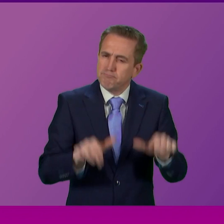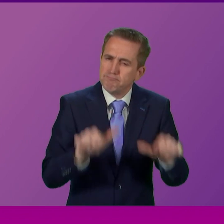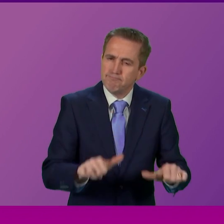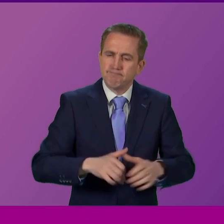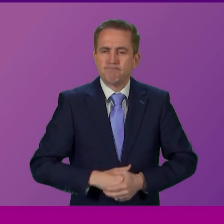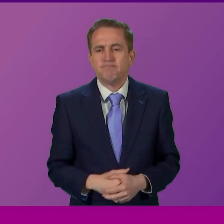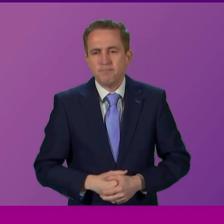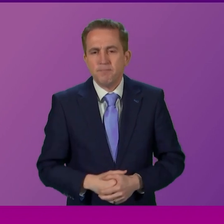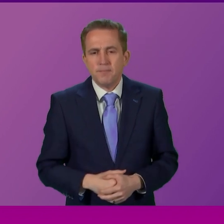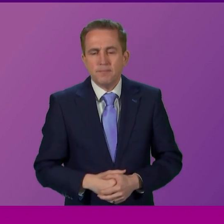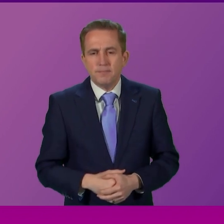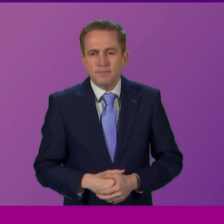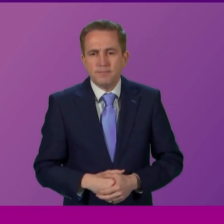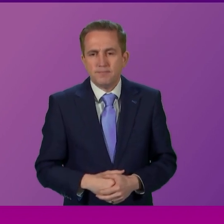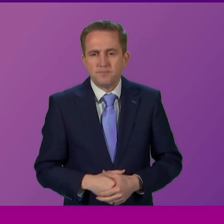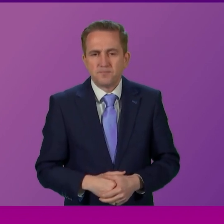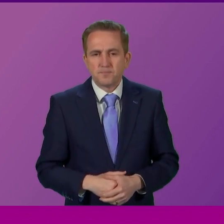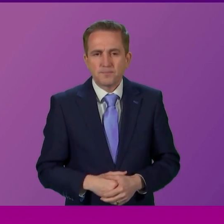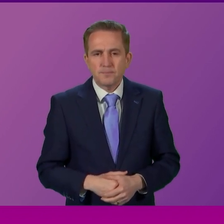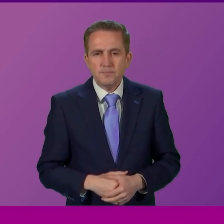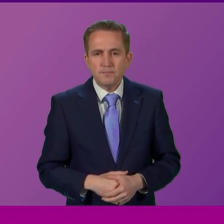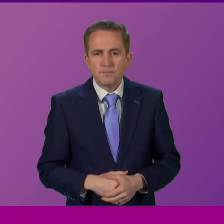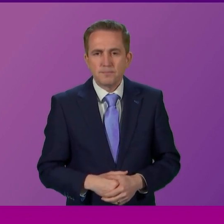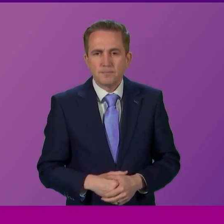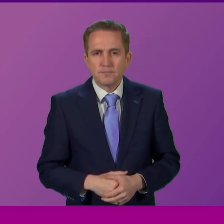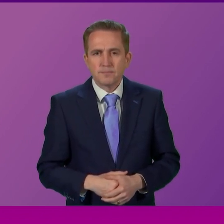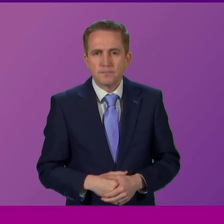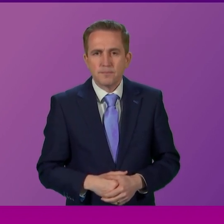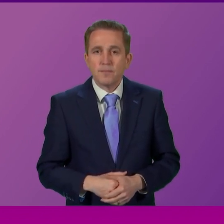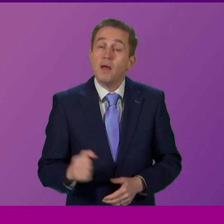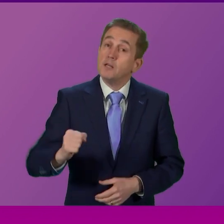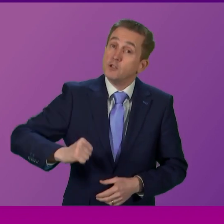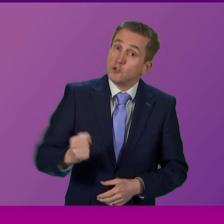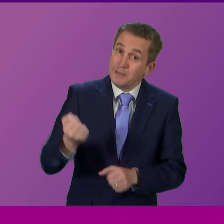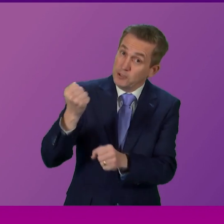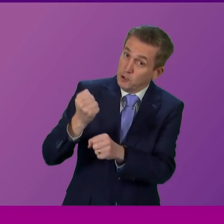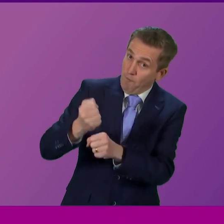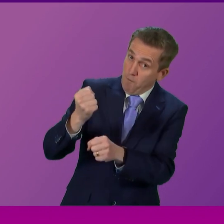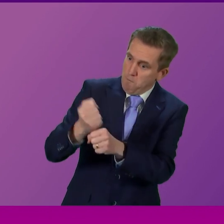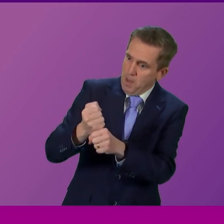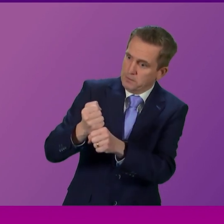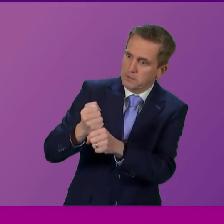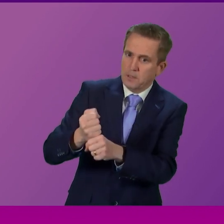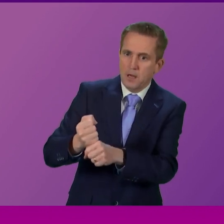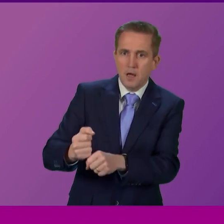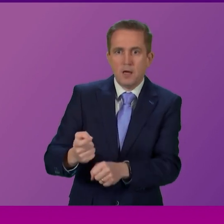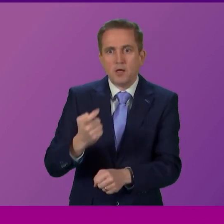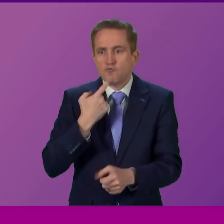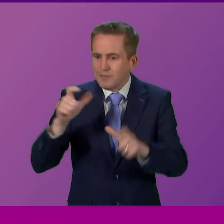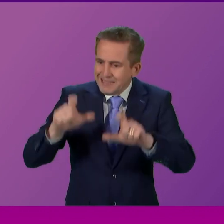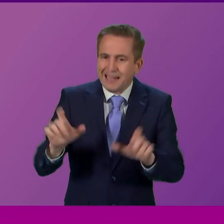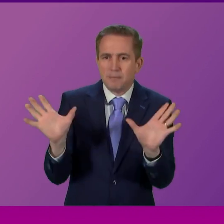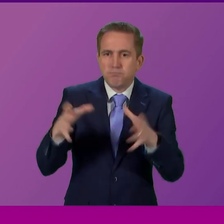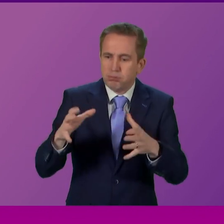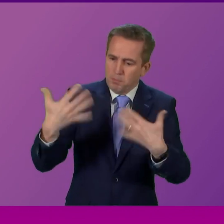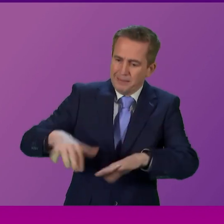to be called by Paul O'Kane. I welcome that the Scottish Government's Resilience Room has been convened or reconvened given the level of